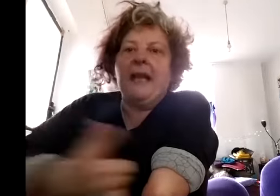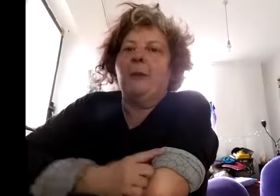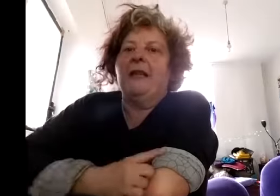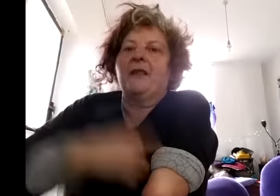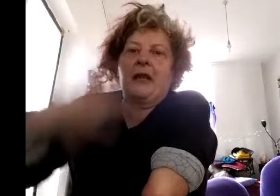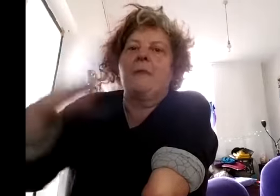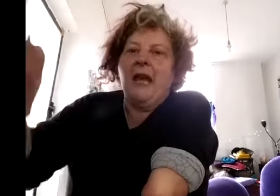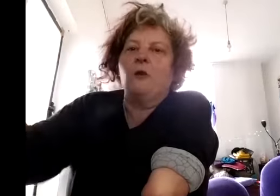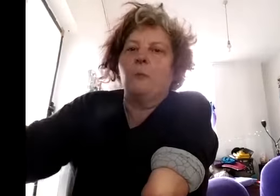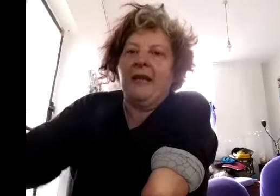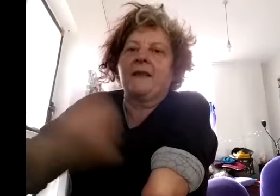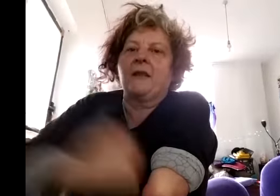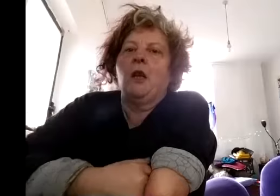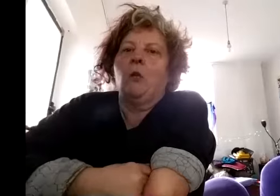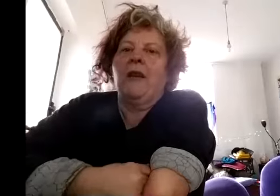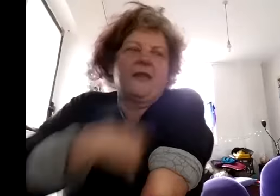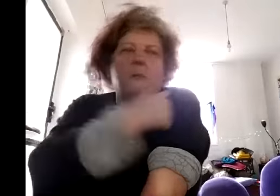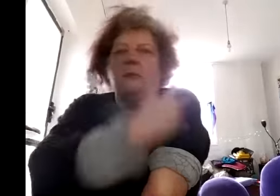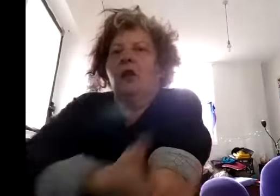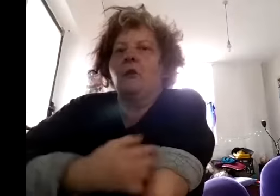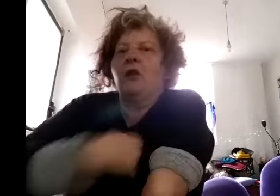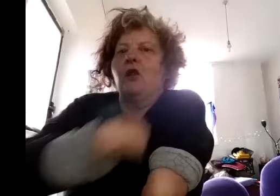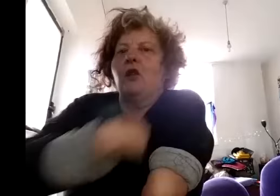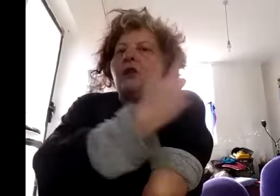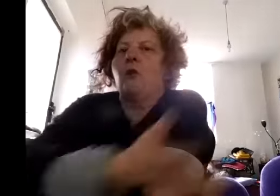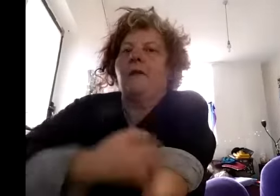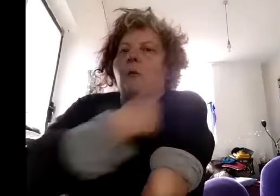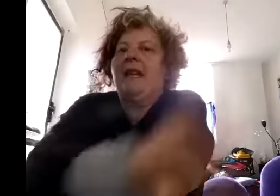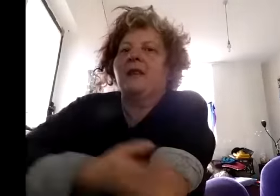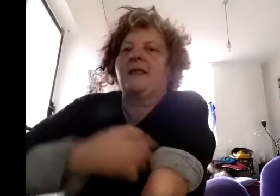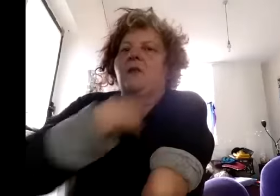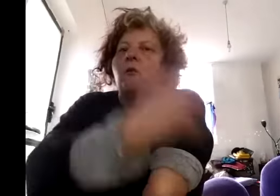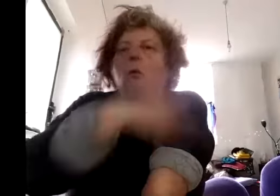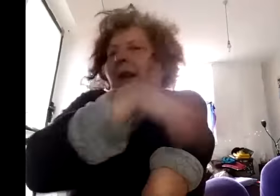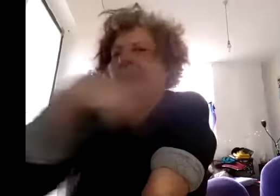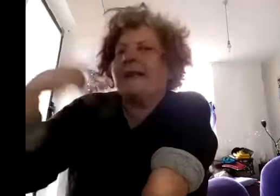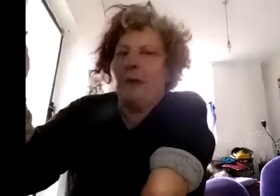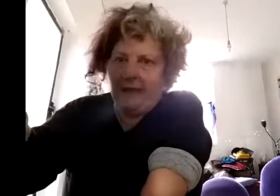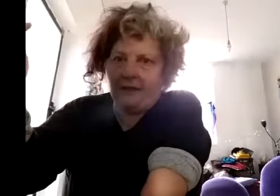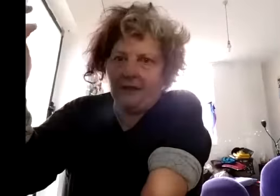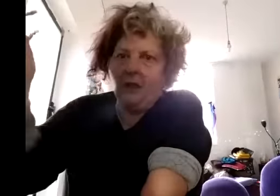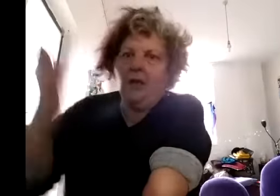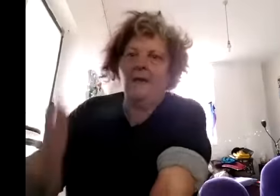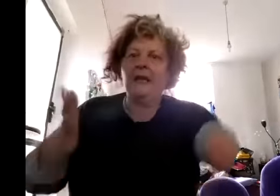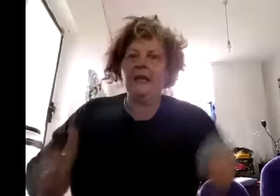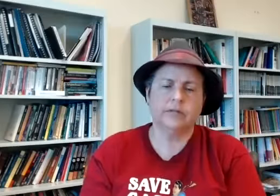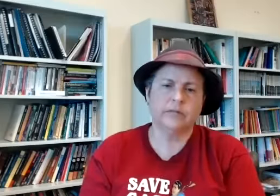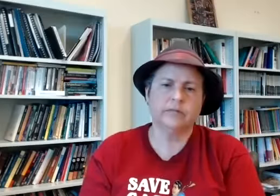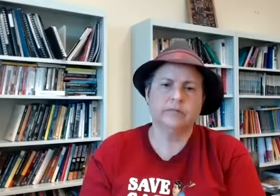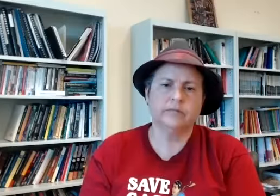piece and gay male piece with some you know dildo use or whatever or penises or whatever that's my guess yeah yeah reacting to that